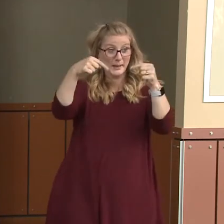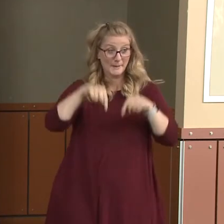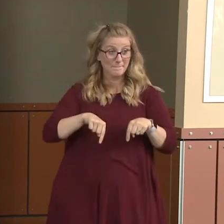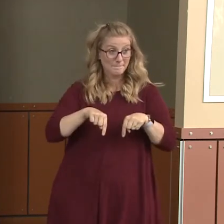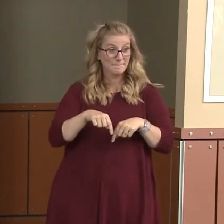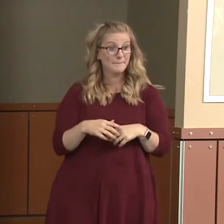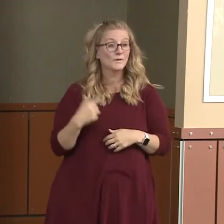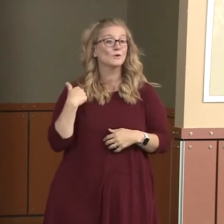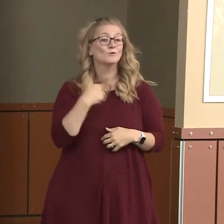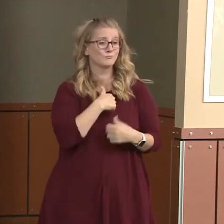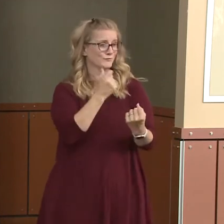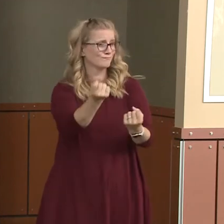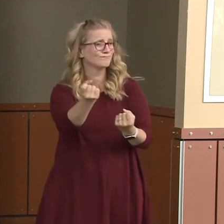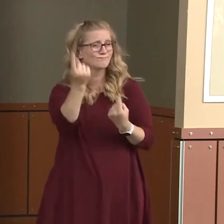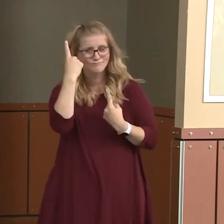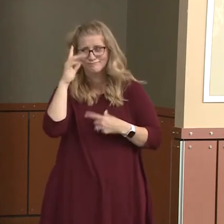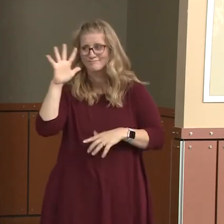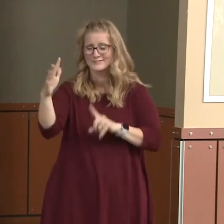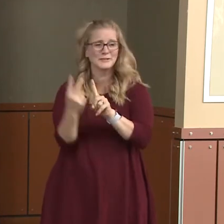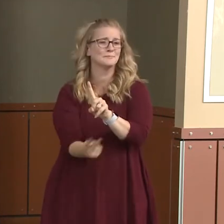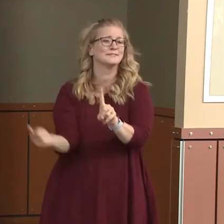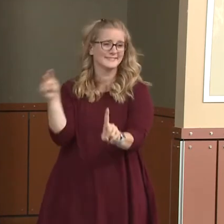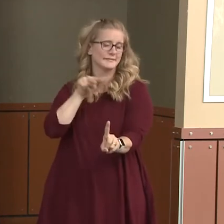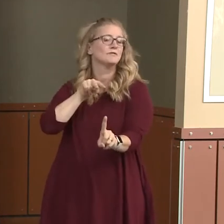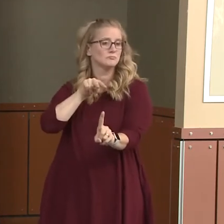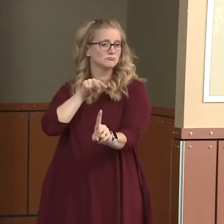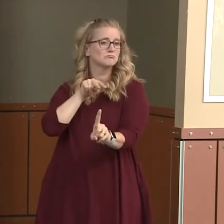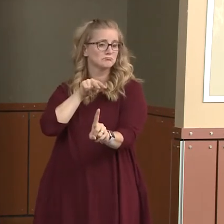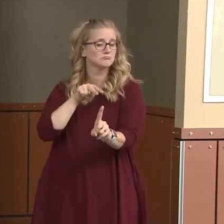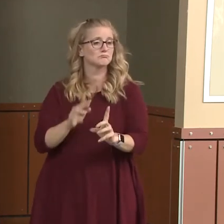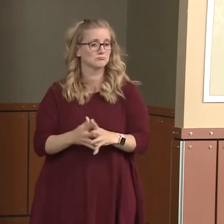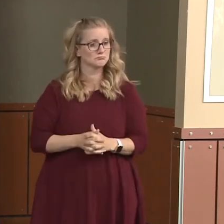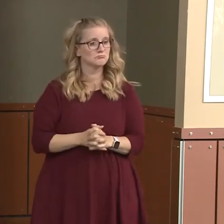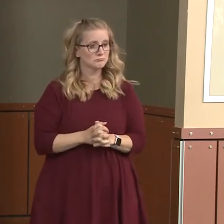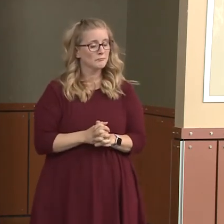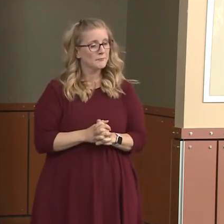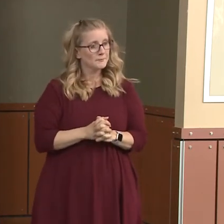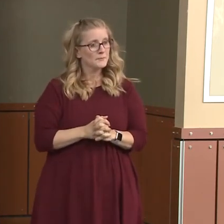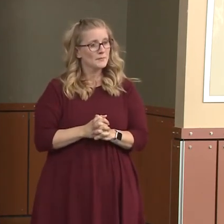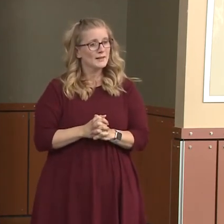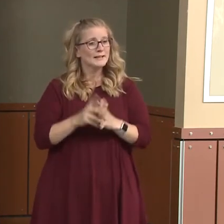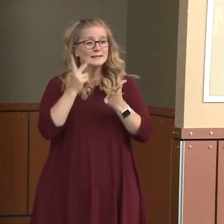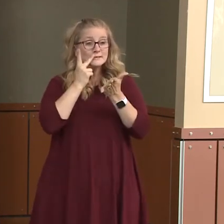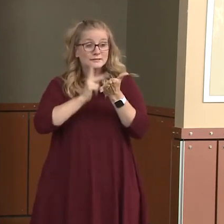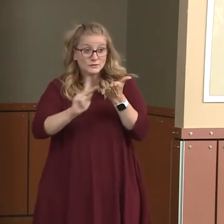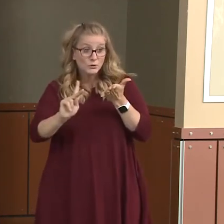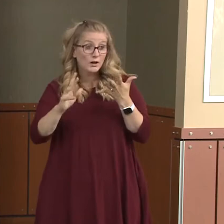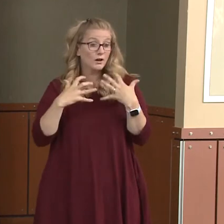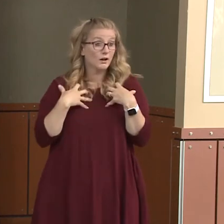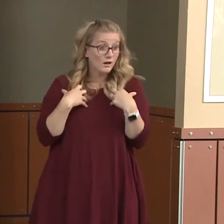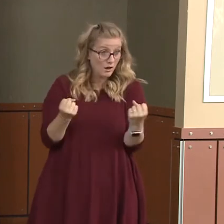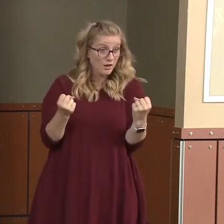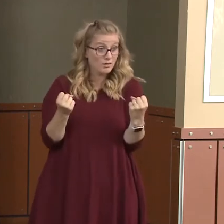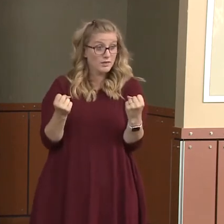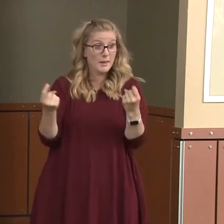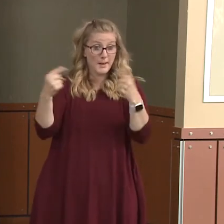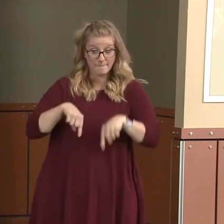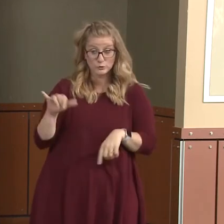position and the positions of the Secretary of Health, John Weissman, was here too.